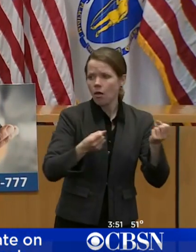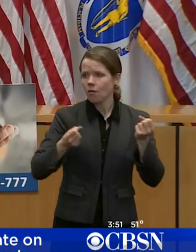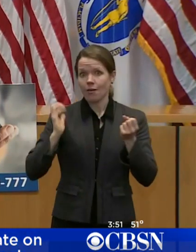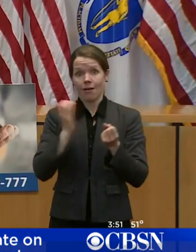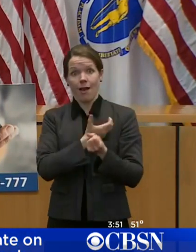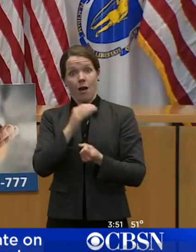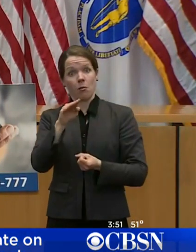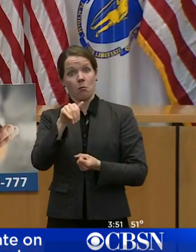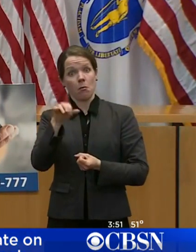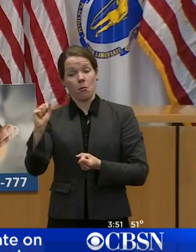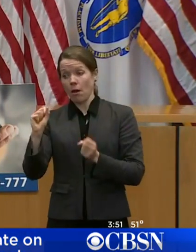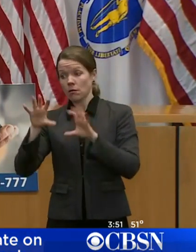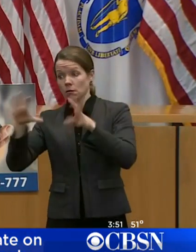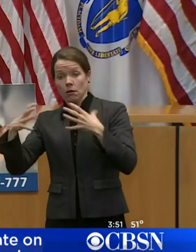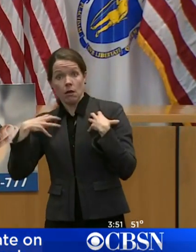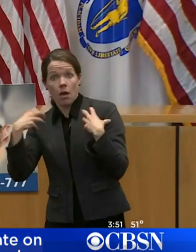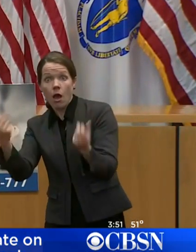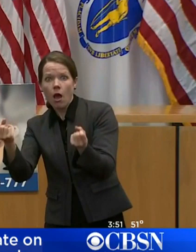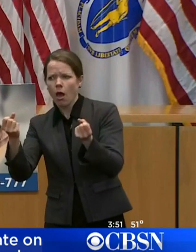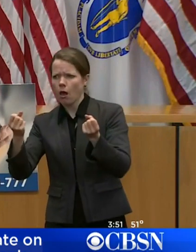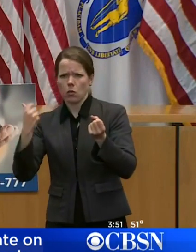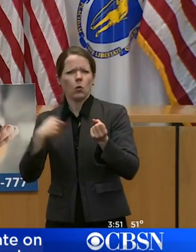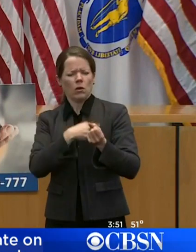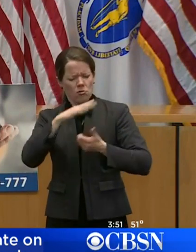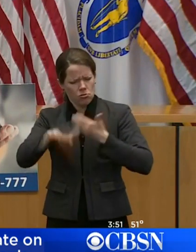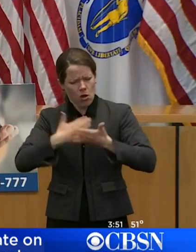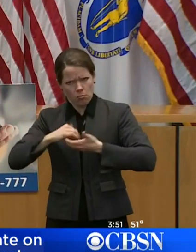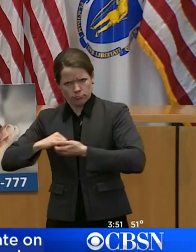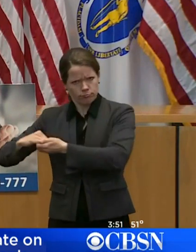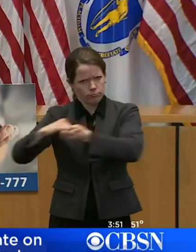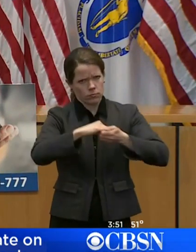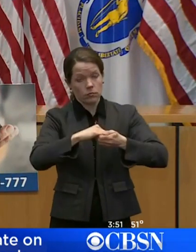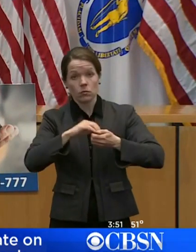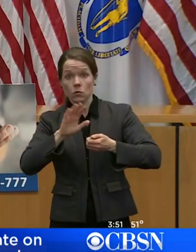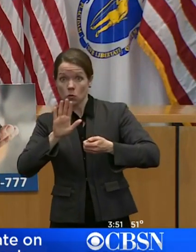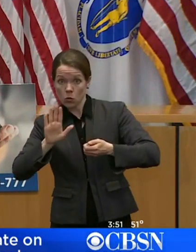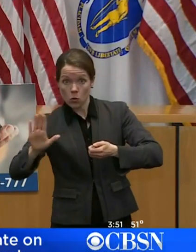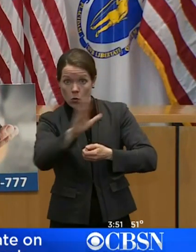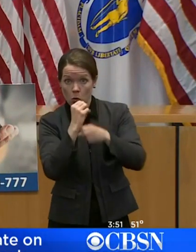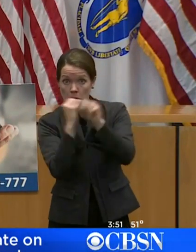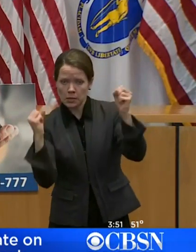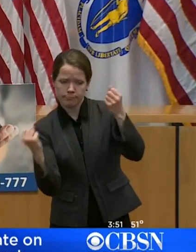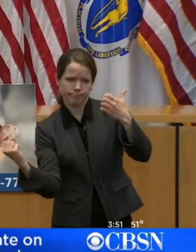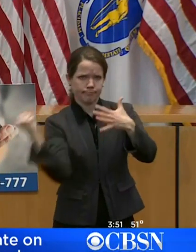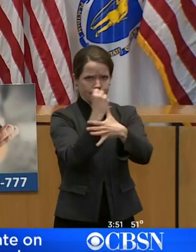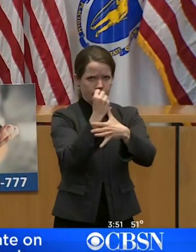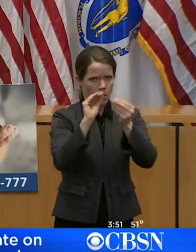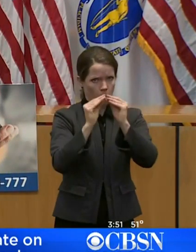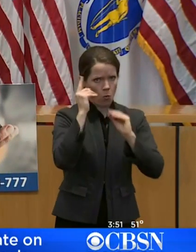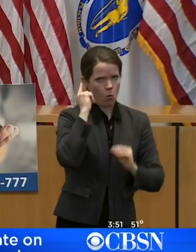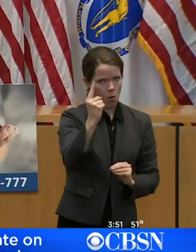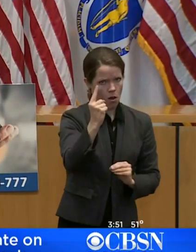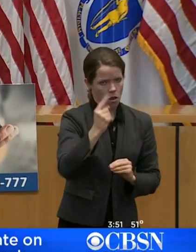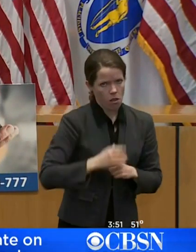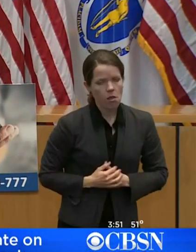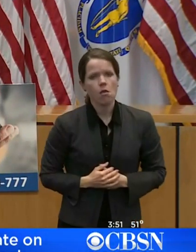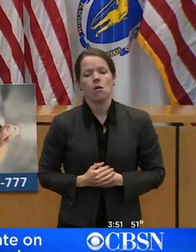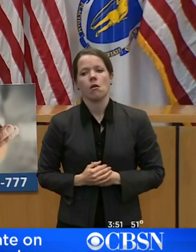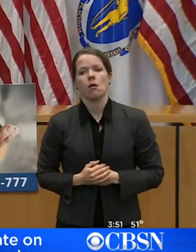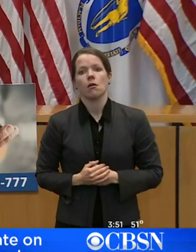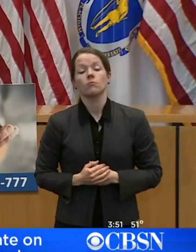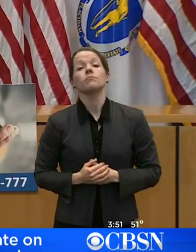is taken seriously and put at the top of the pile as you conduct your jobs. We also would like to remind